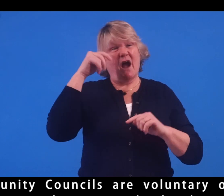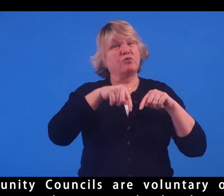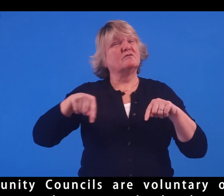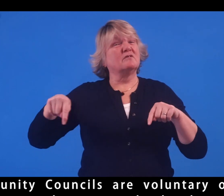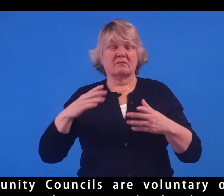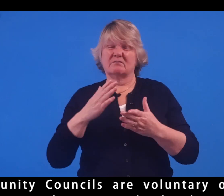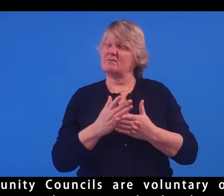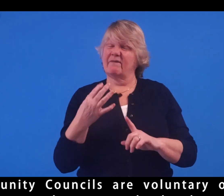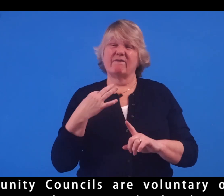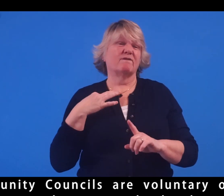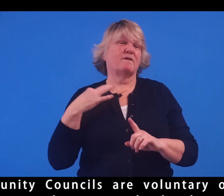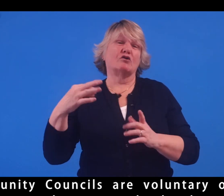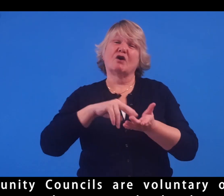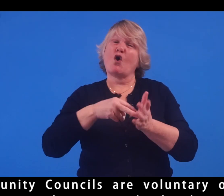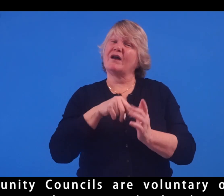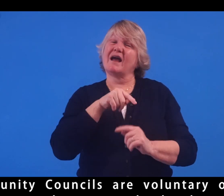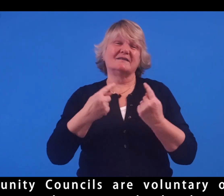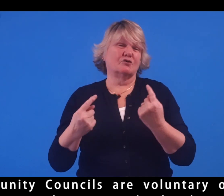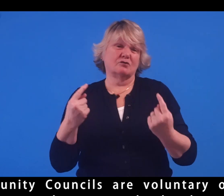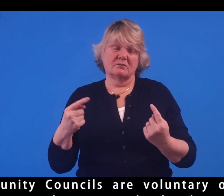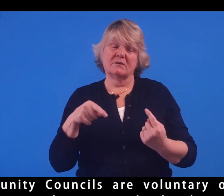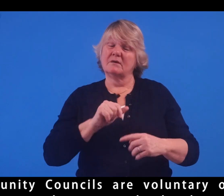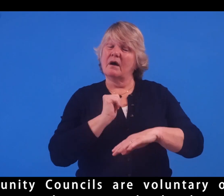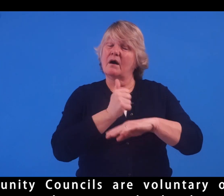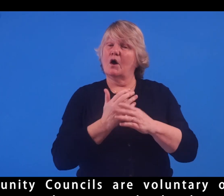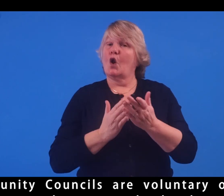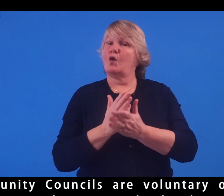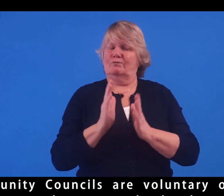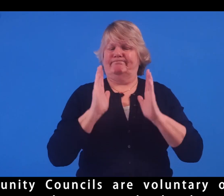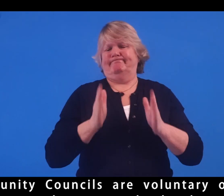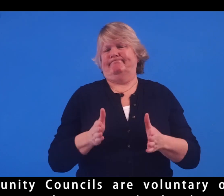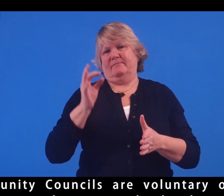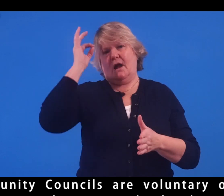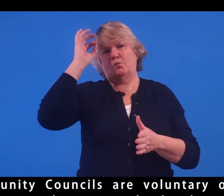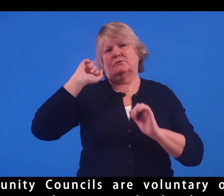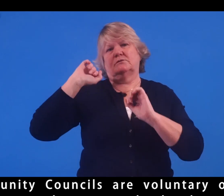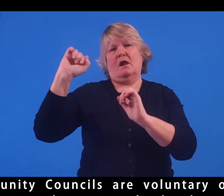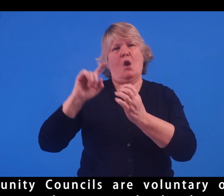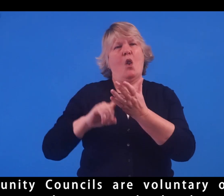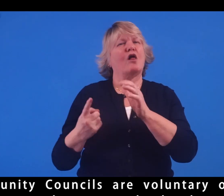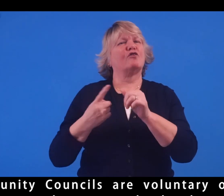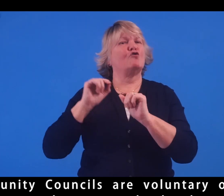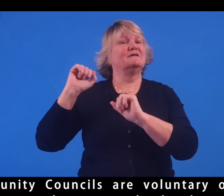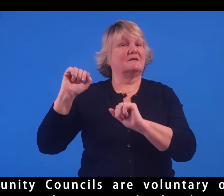Community councils are voluntary organisations set up by statute by local authorities